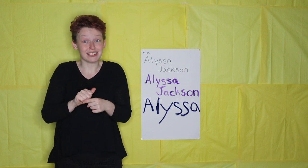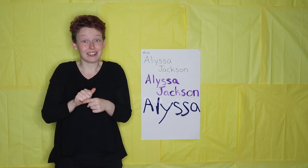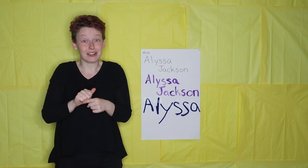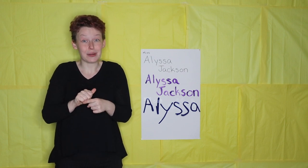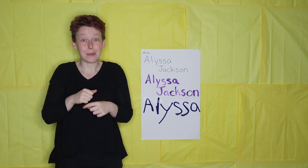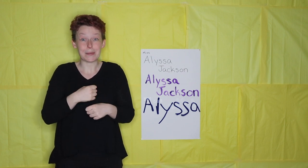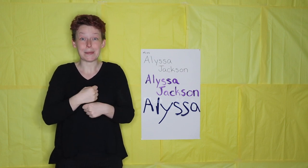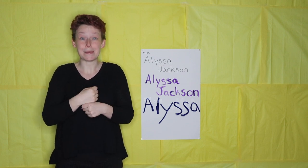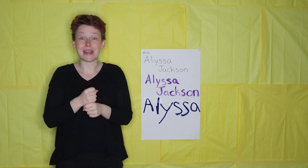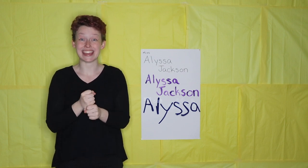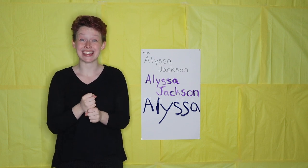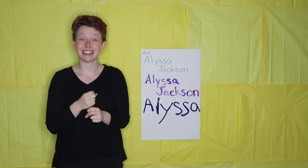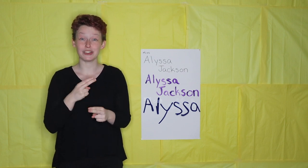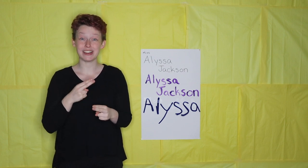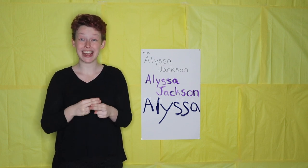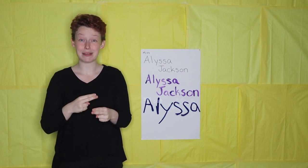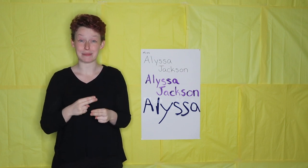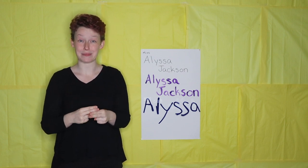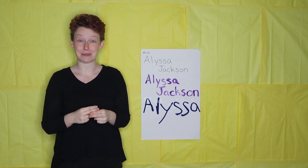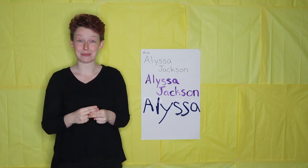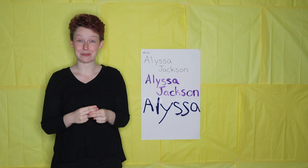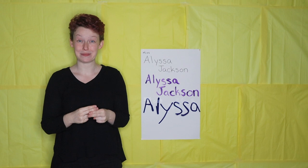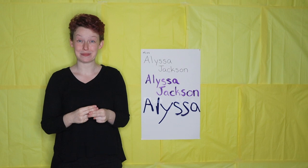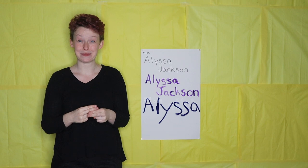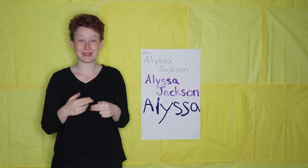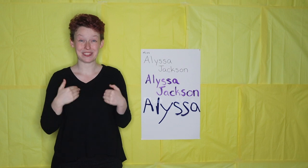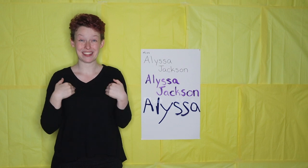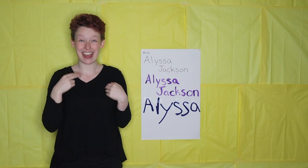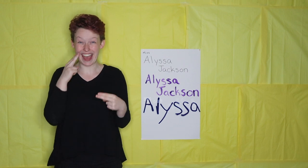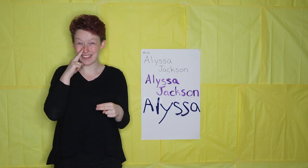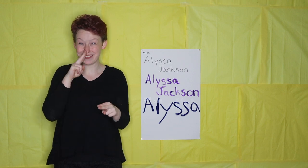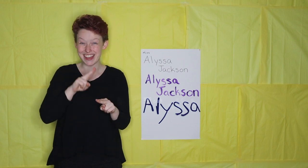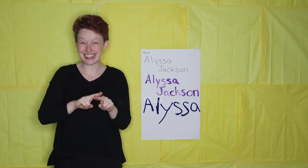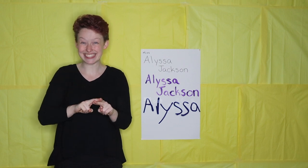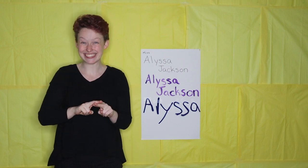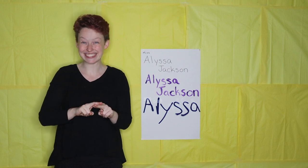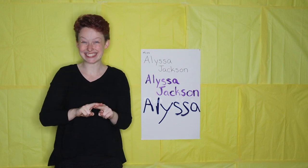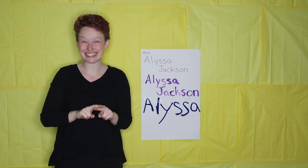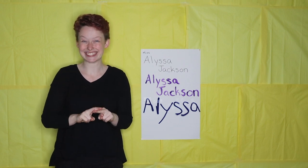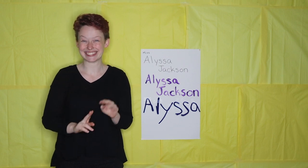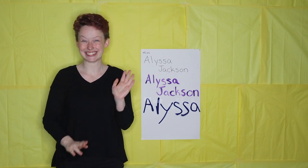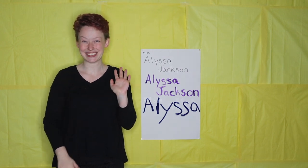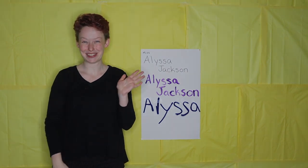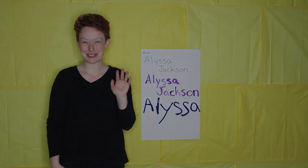making your name. Have fun.